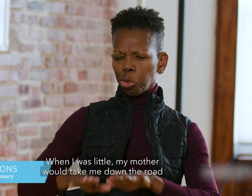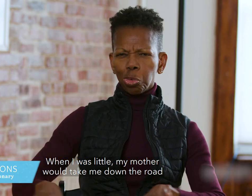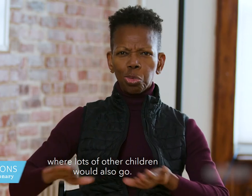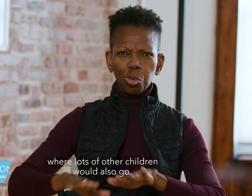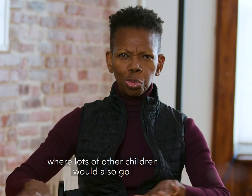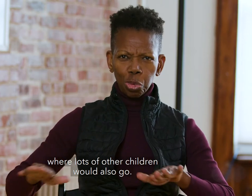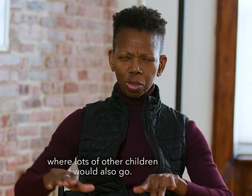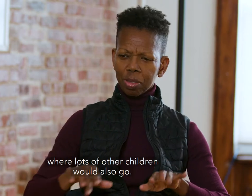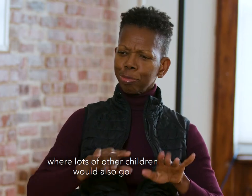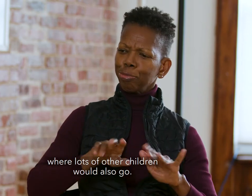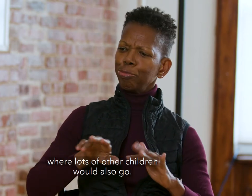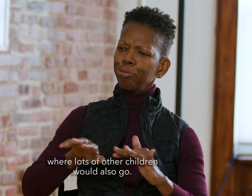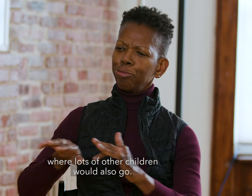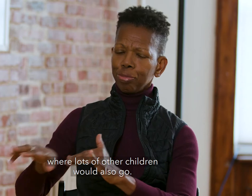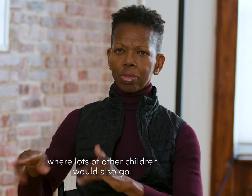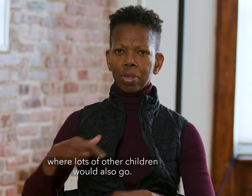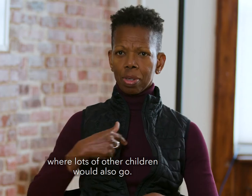Where lots of other children would also go.